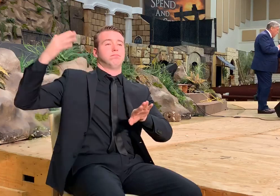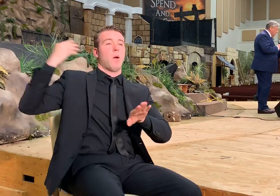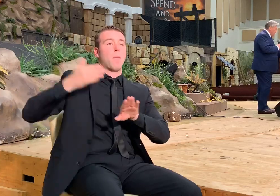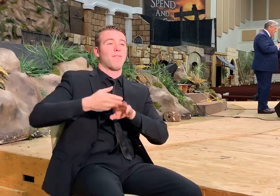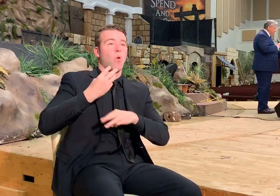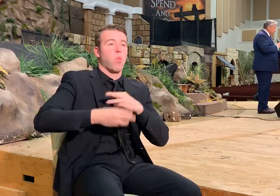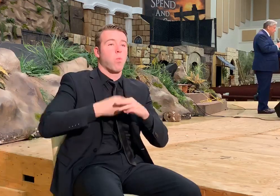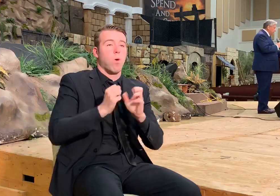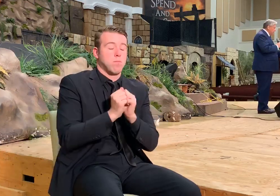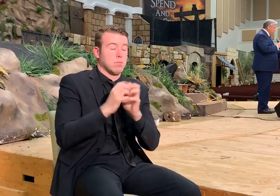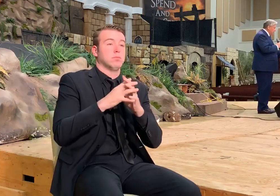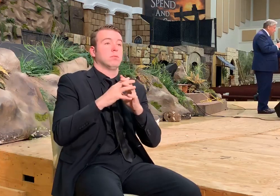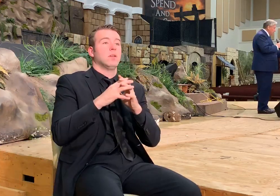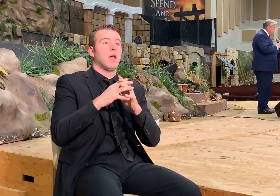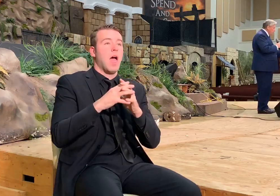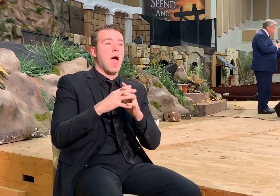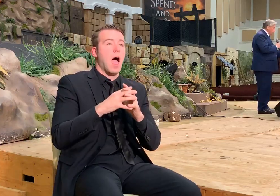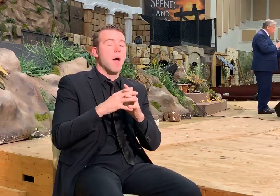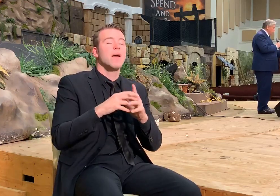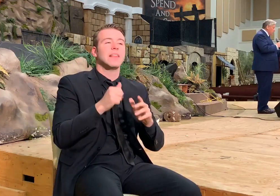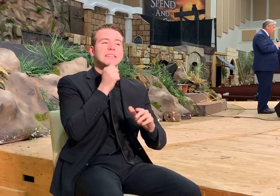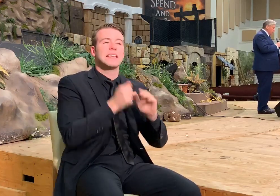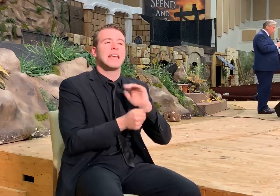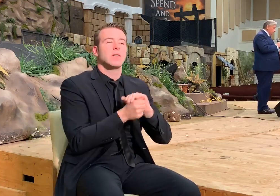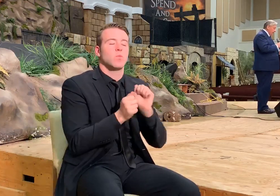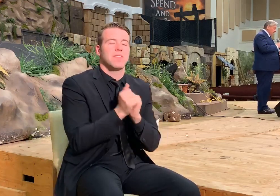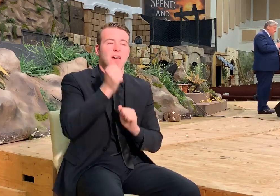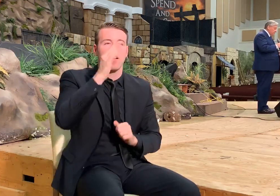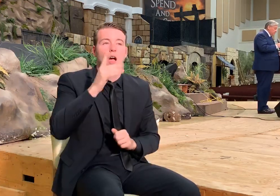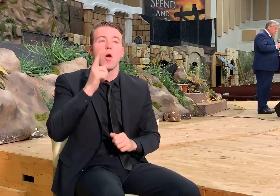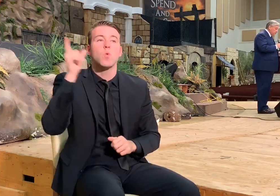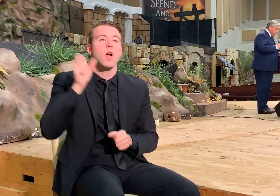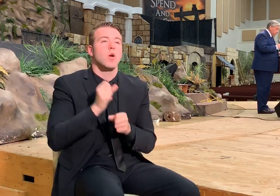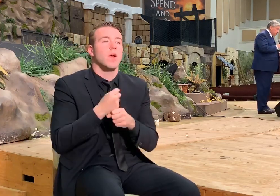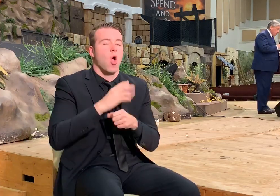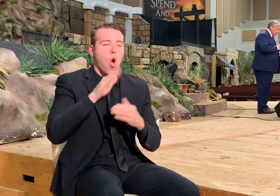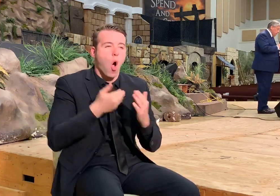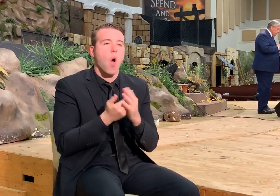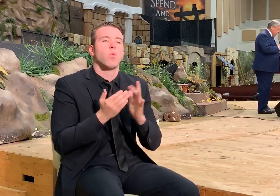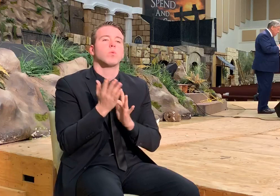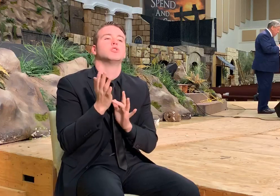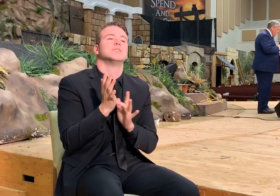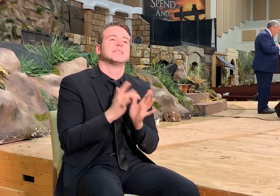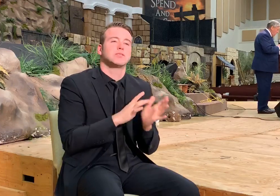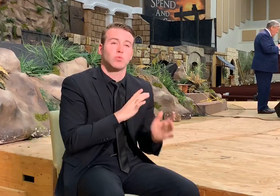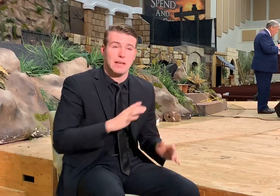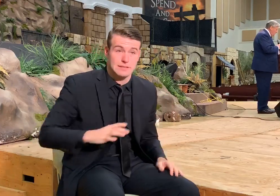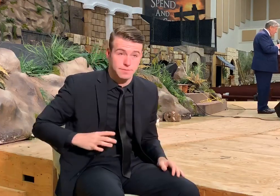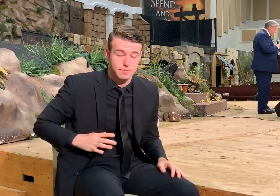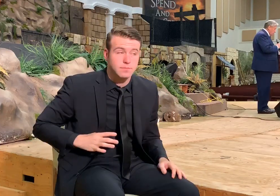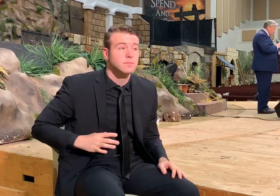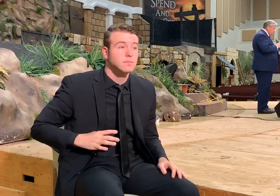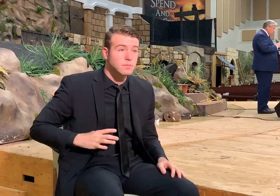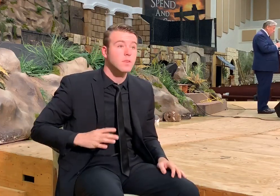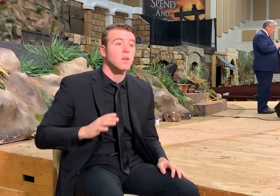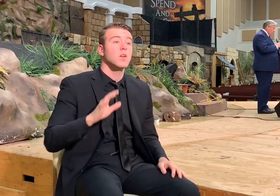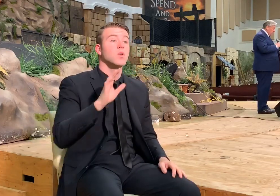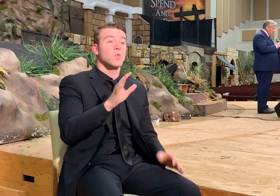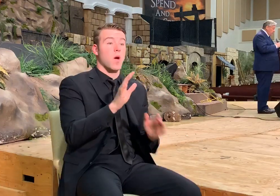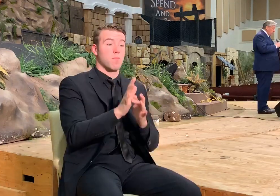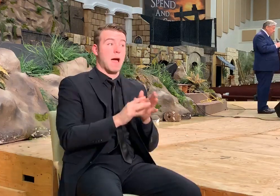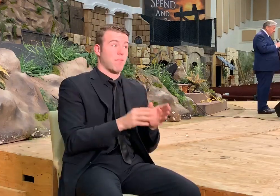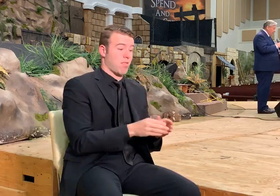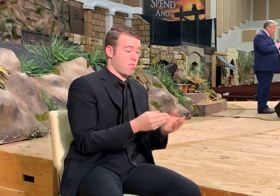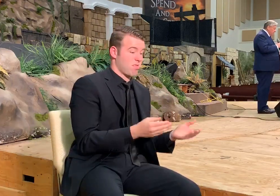world. And it's hid in God who created all things by Jesus Christ. Now, while your Bible is still